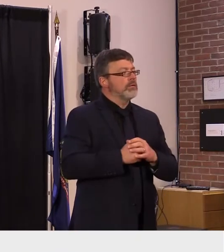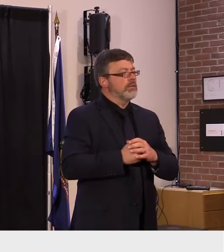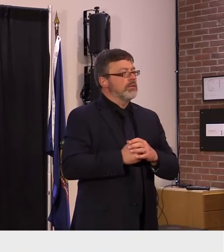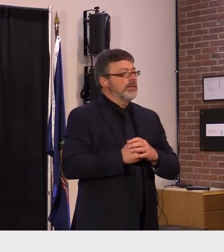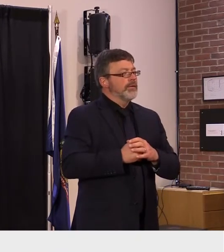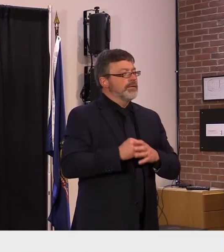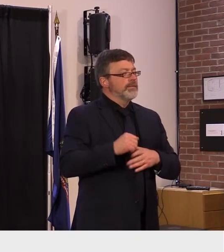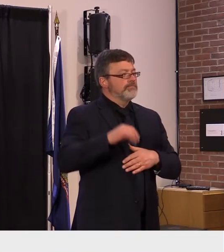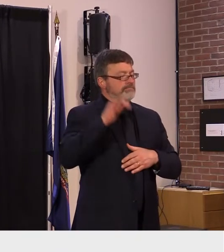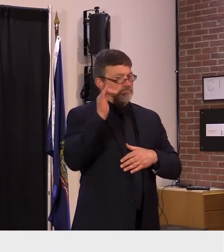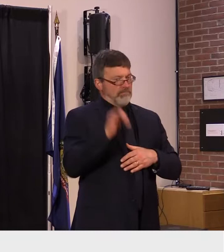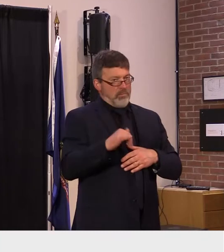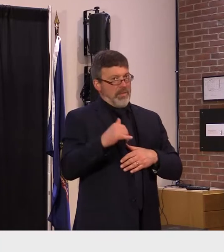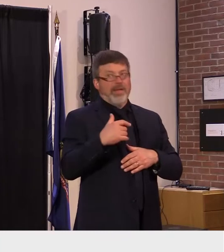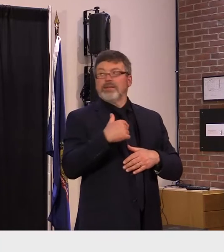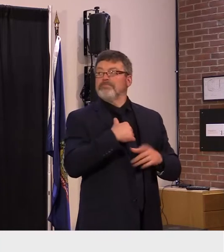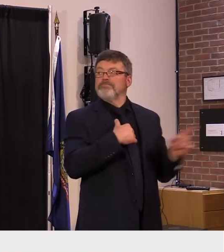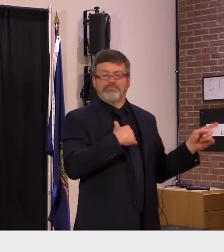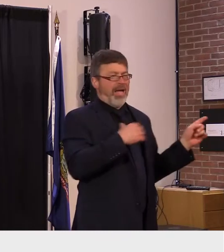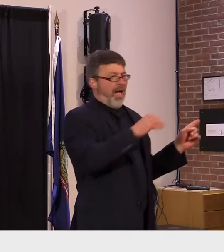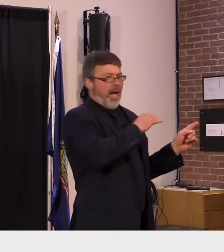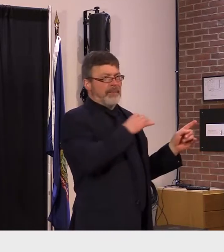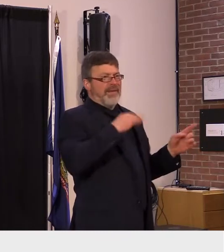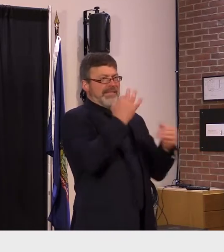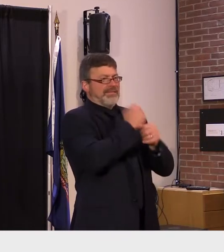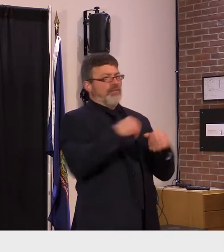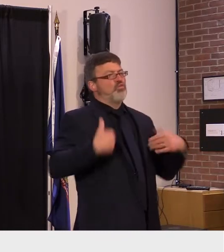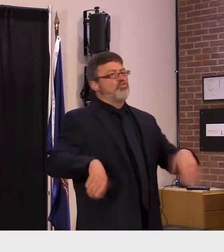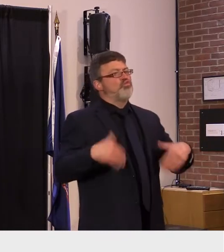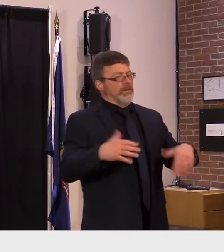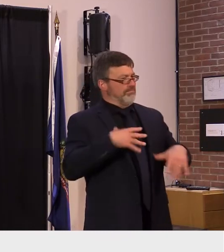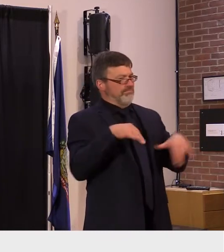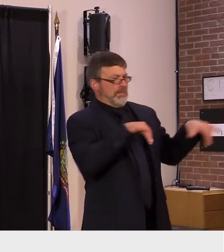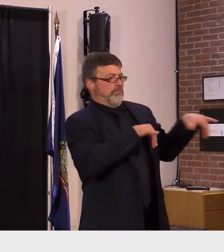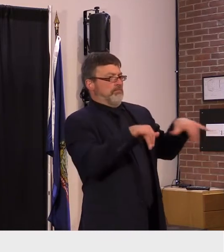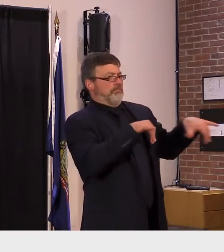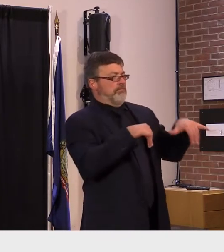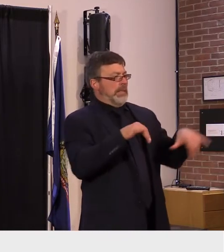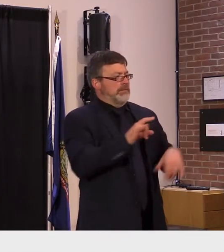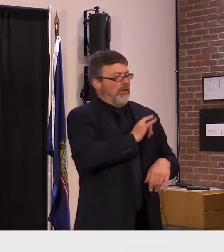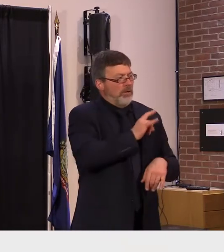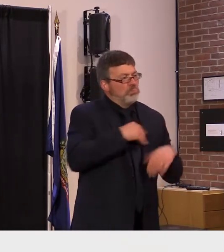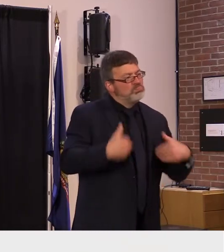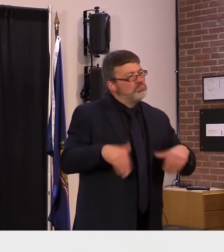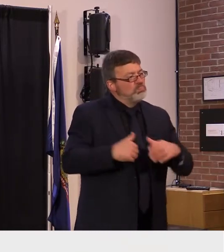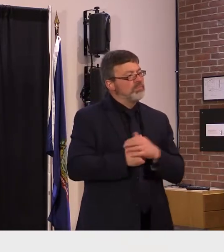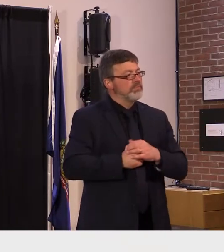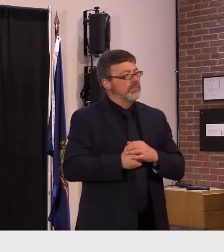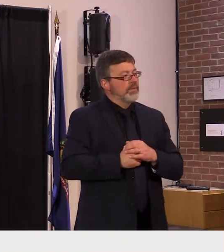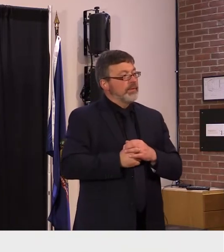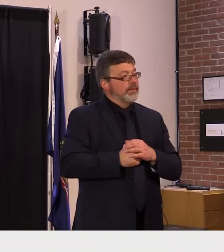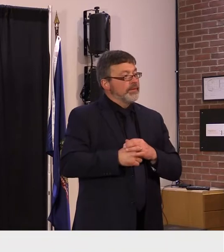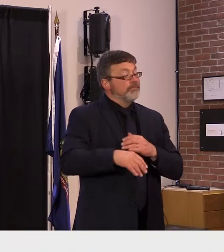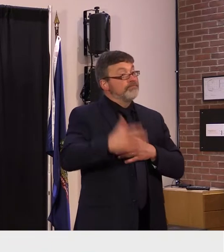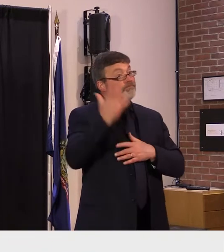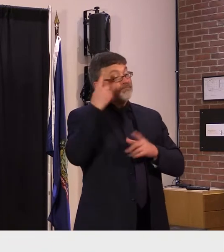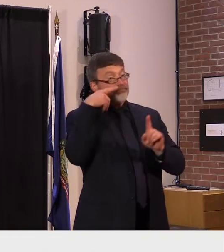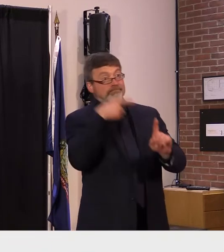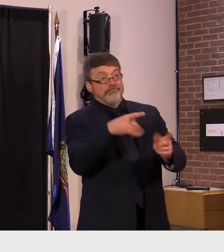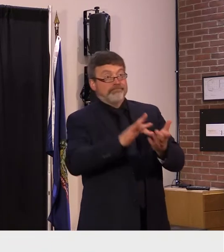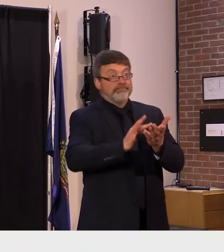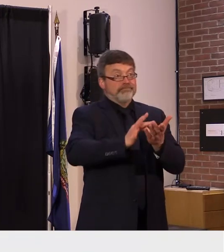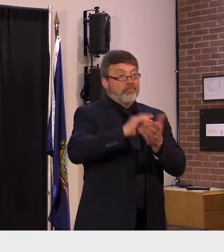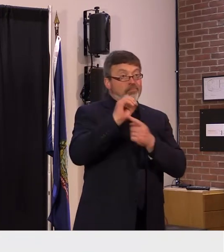whether it be experiences we had with the opioid crisis or with